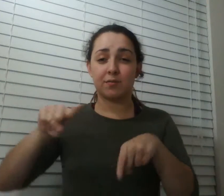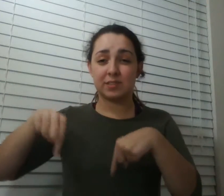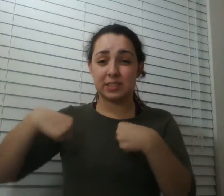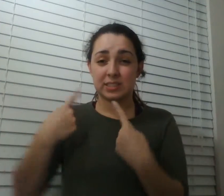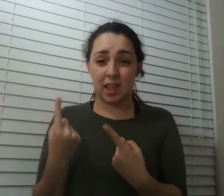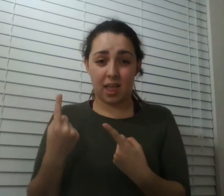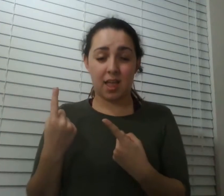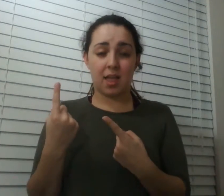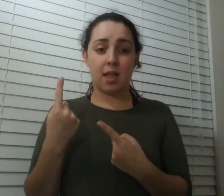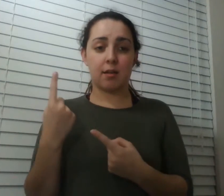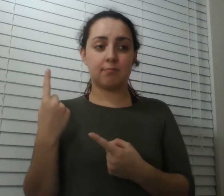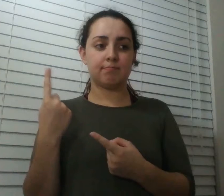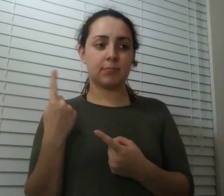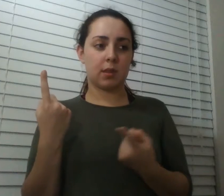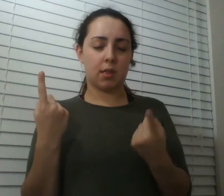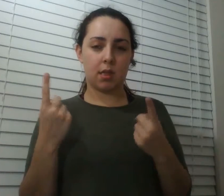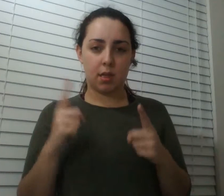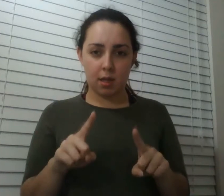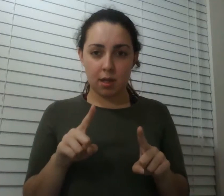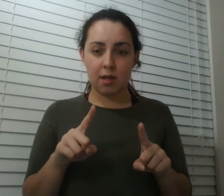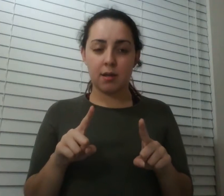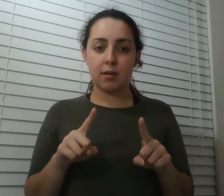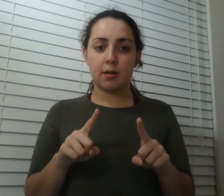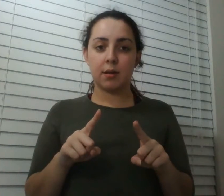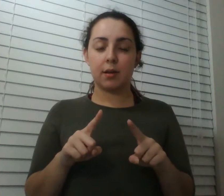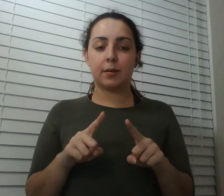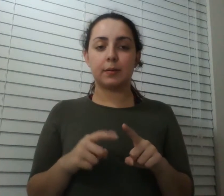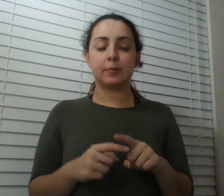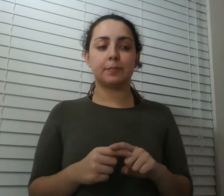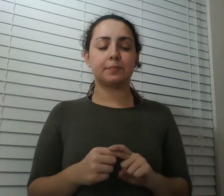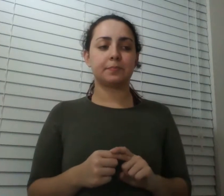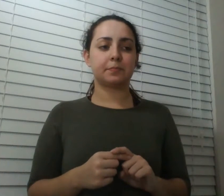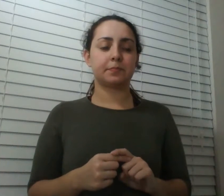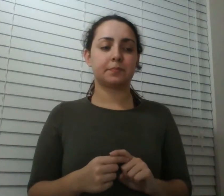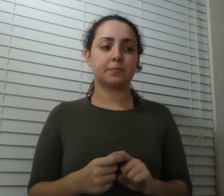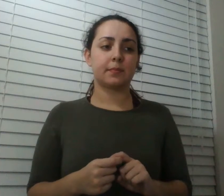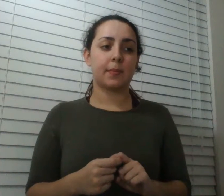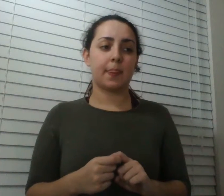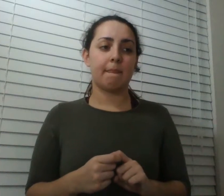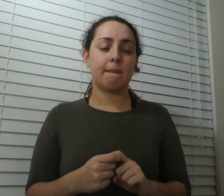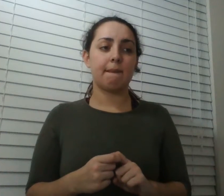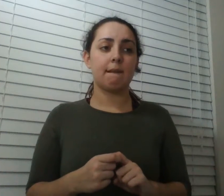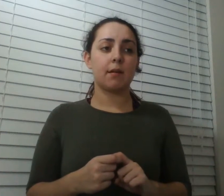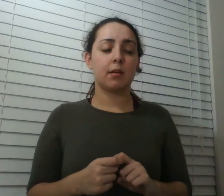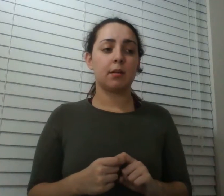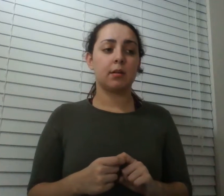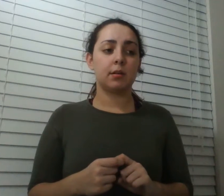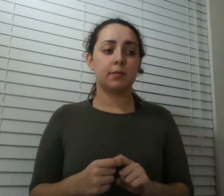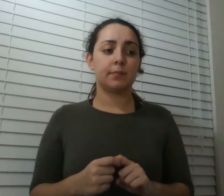started to happen like with those gorilla critted lafarge started appearing in his brain